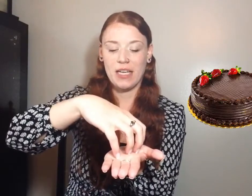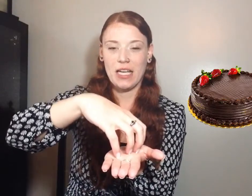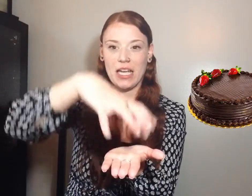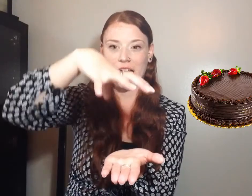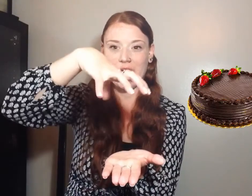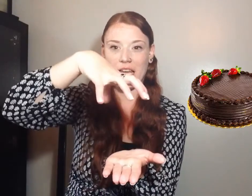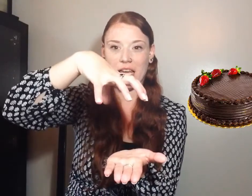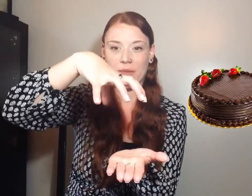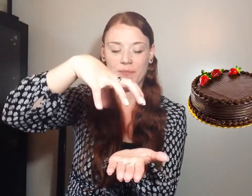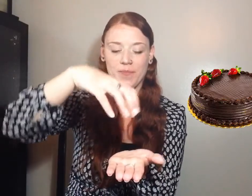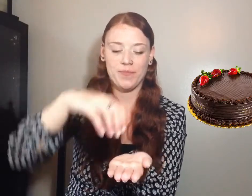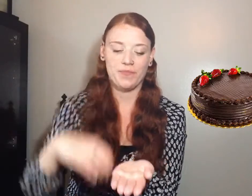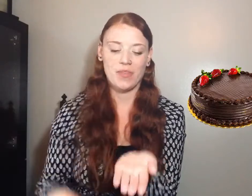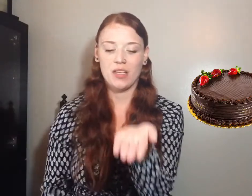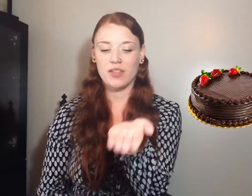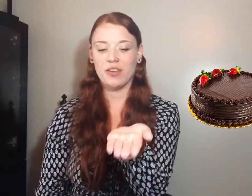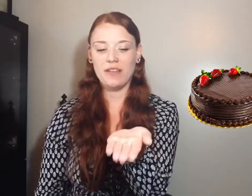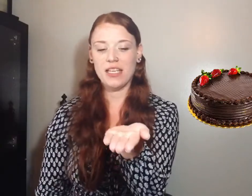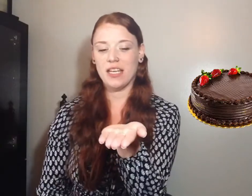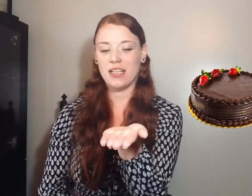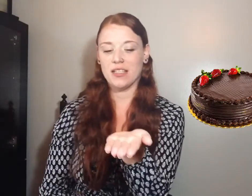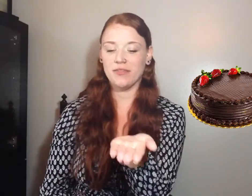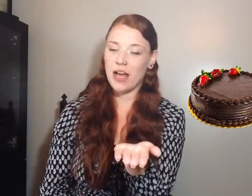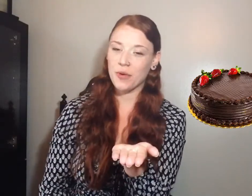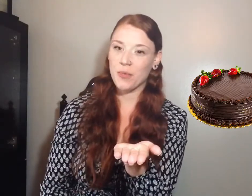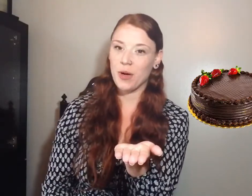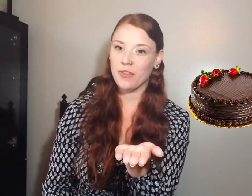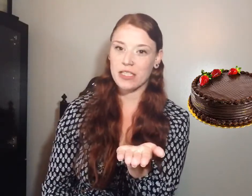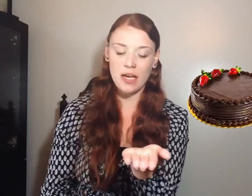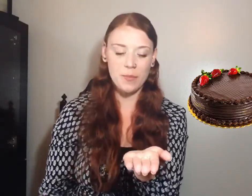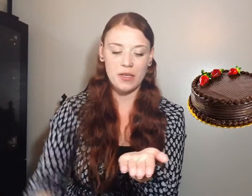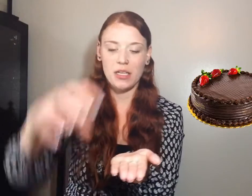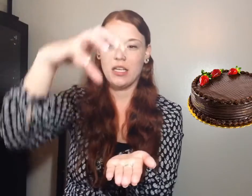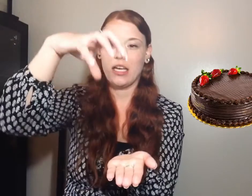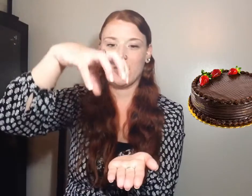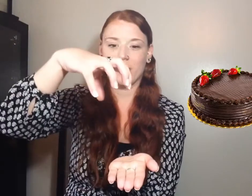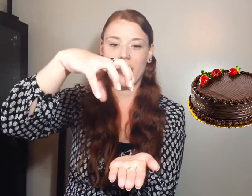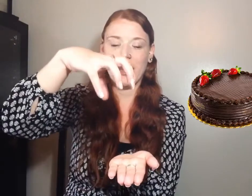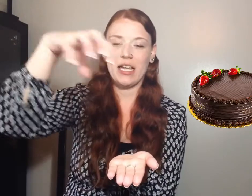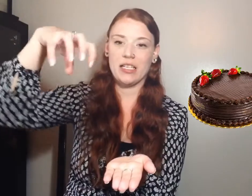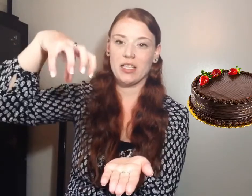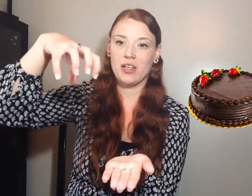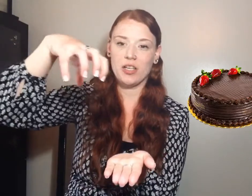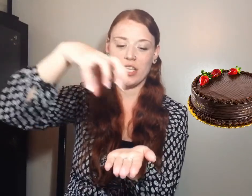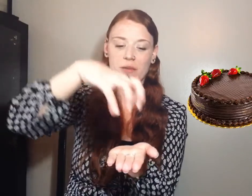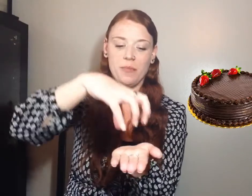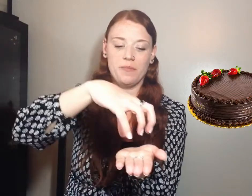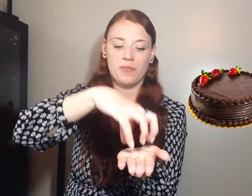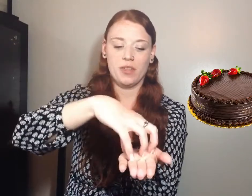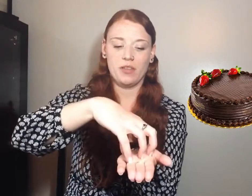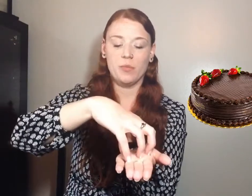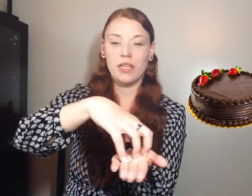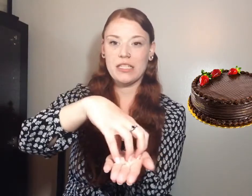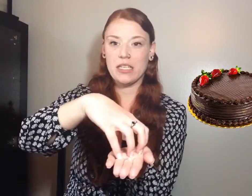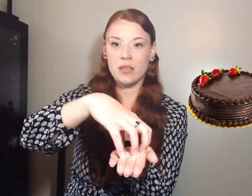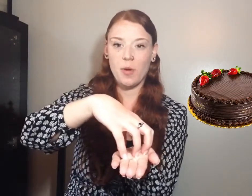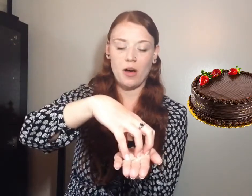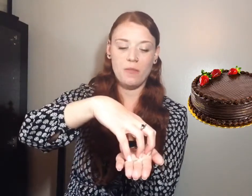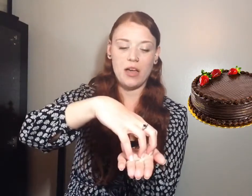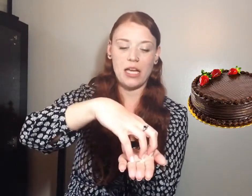Cake. So your left hand is flat with the palm facing up and your right hand is a claw shape. You place it in the palm and